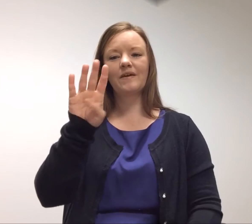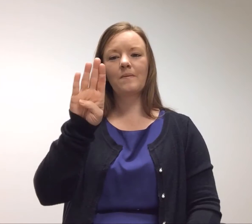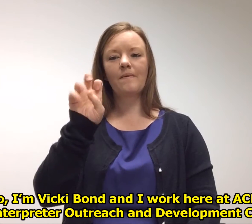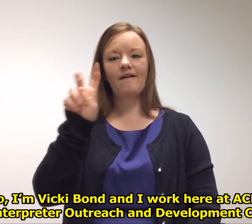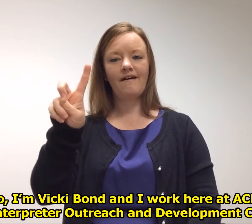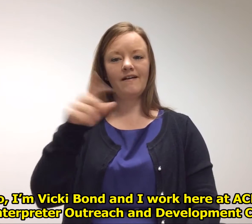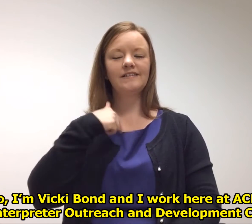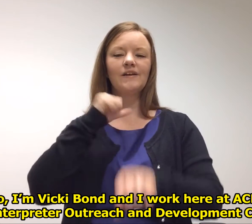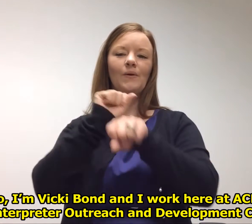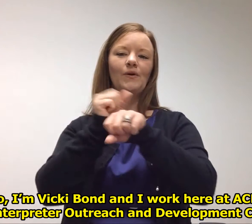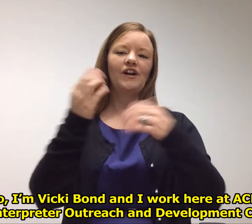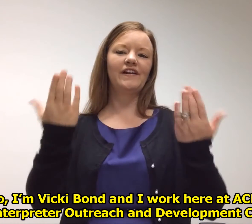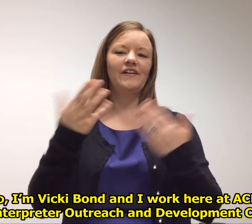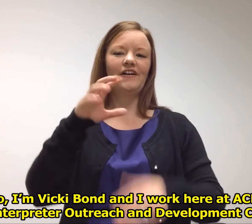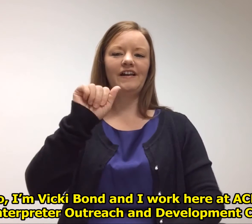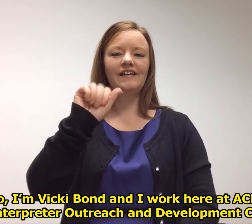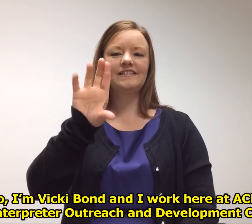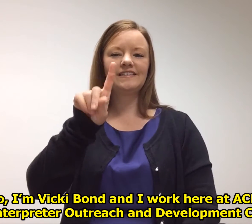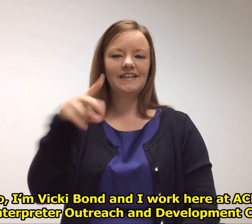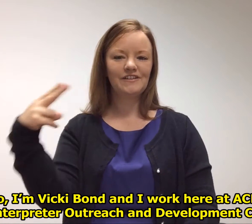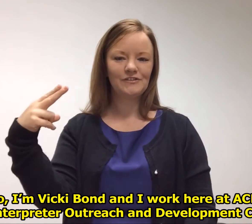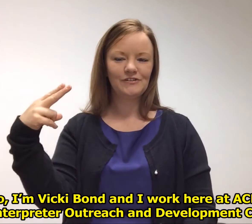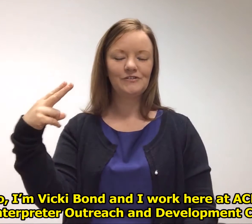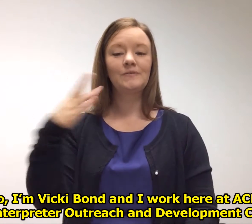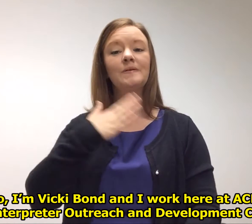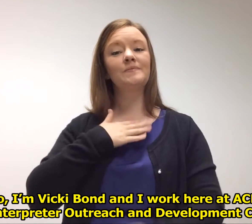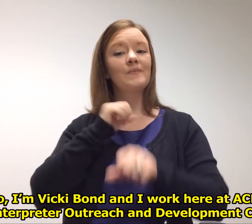Hello, I'm Vicki Bond, and I work here at ACDHH.